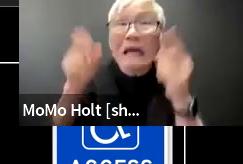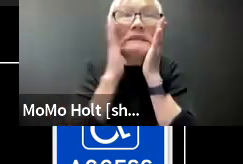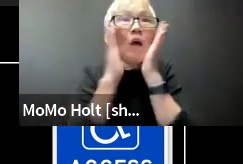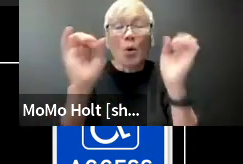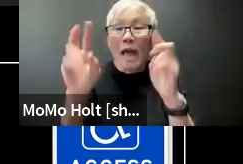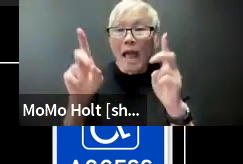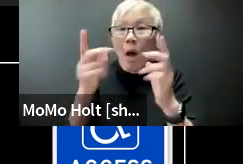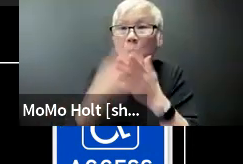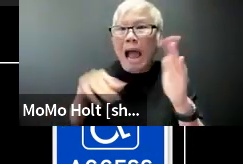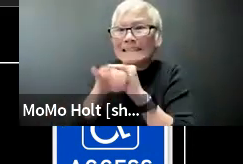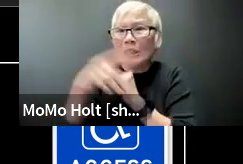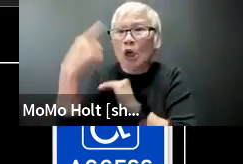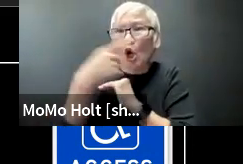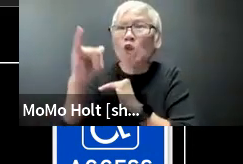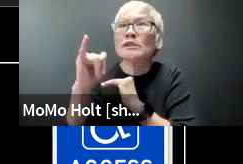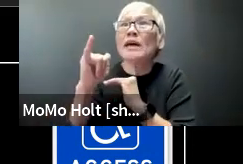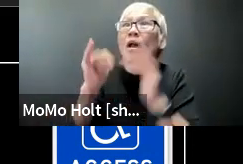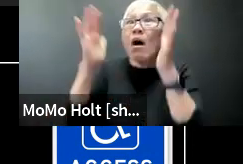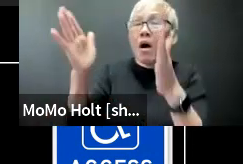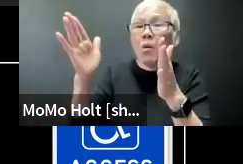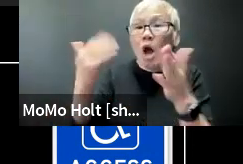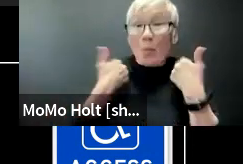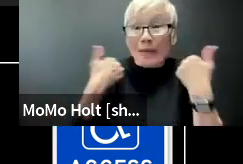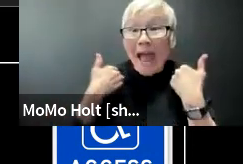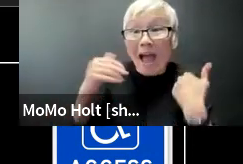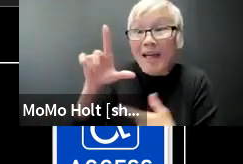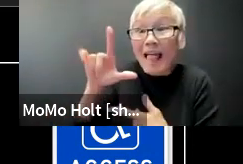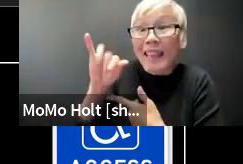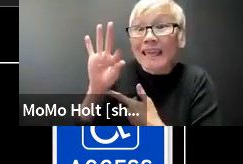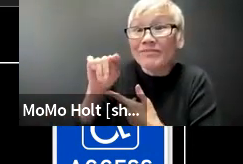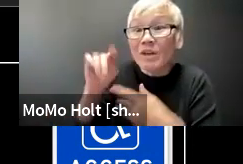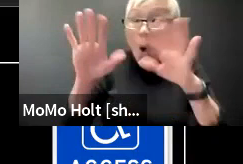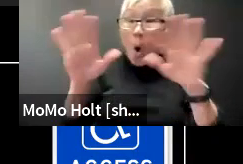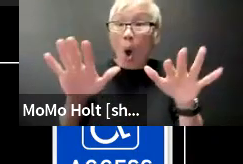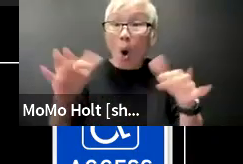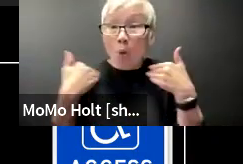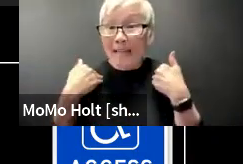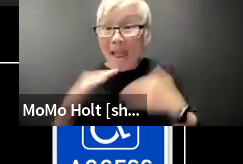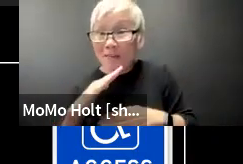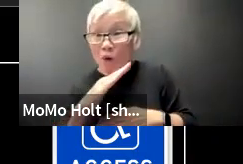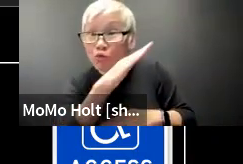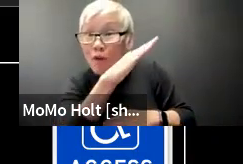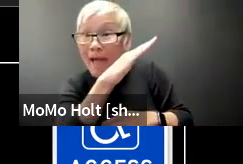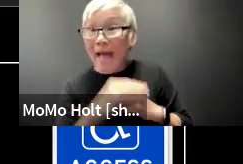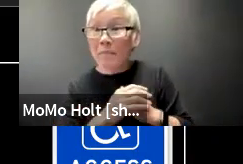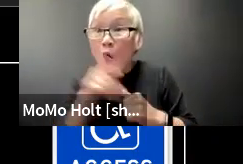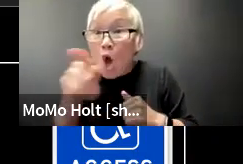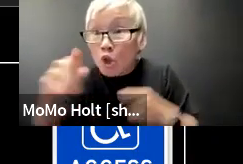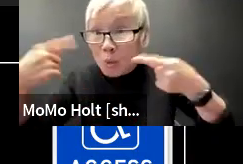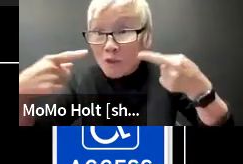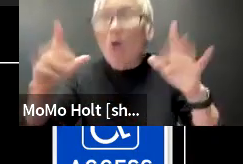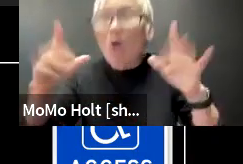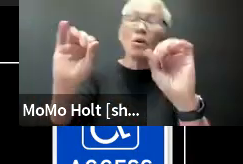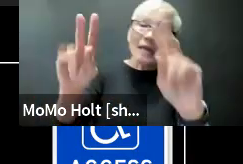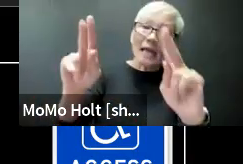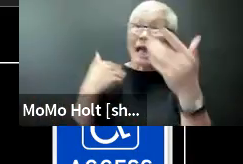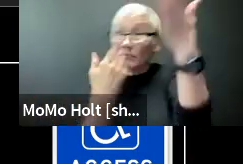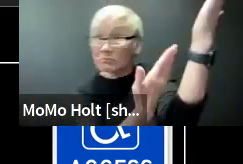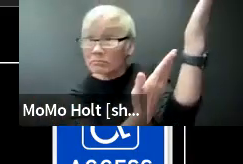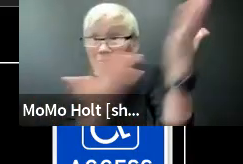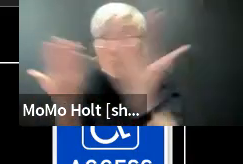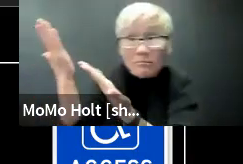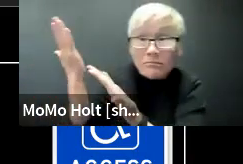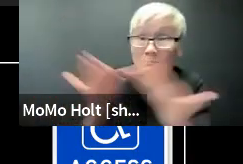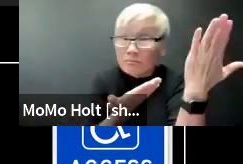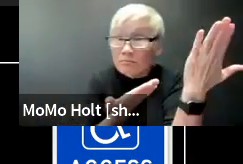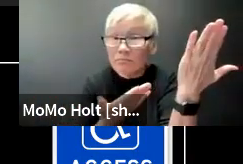they run and jump oh you need this oh okay well what does that look like what do we do well oh we do have a lift oh we do have a ramp oh